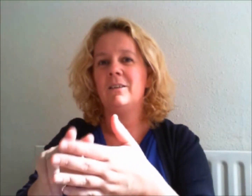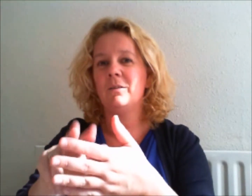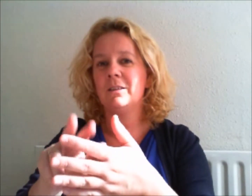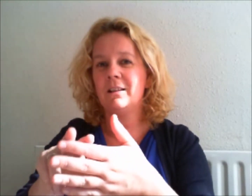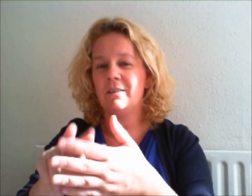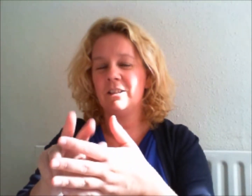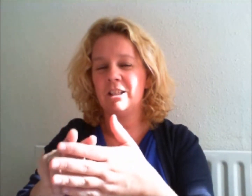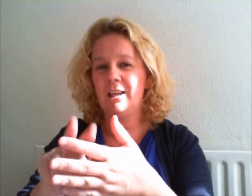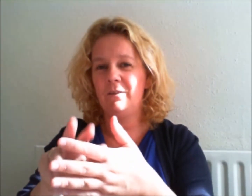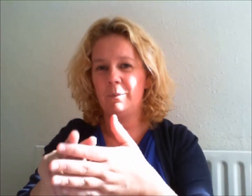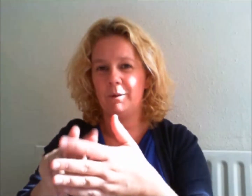Goals that are achievable.